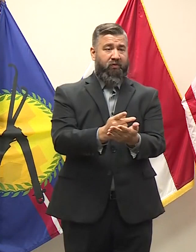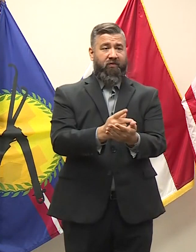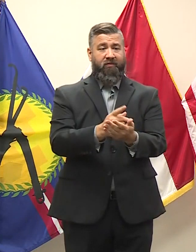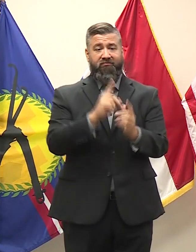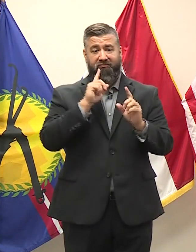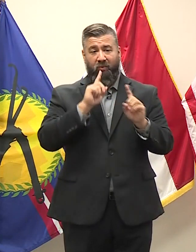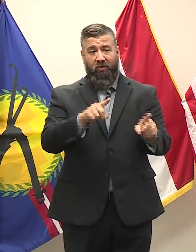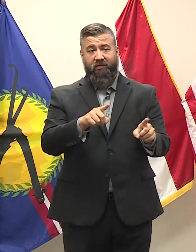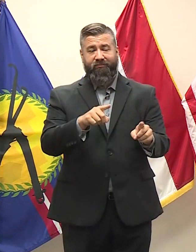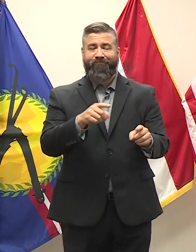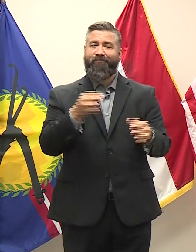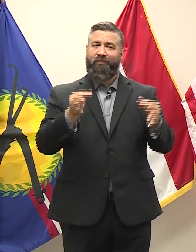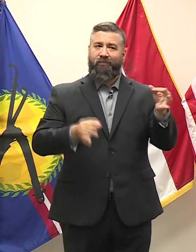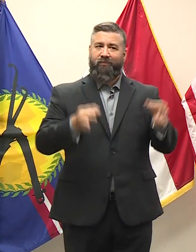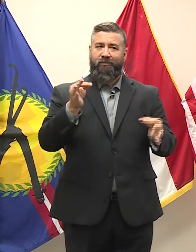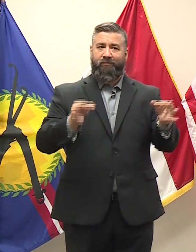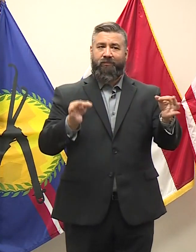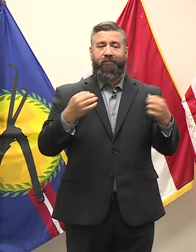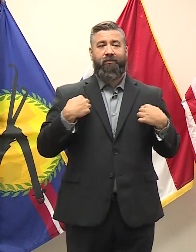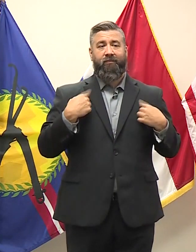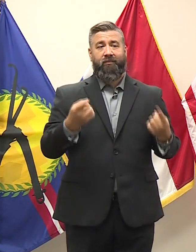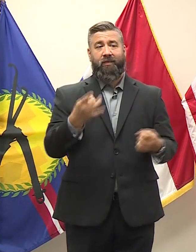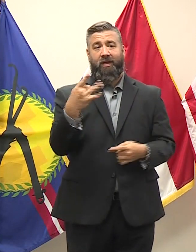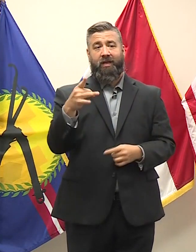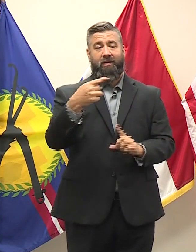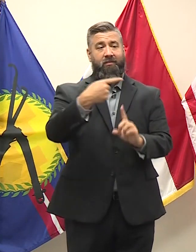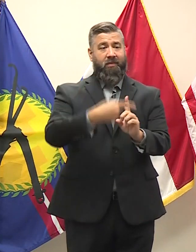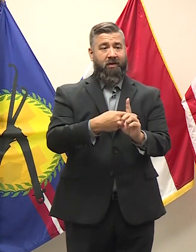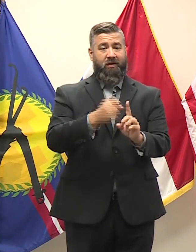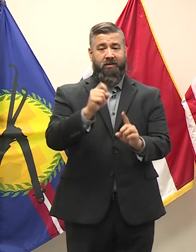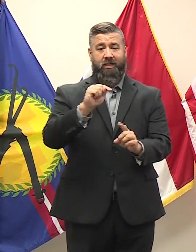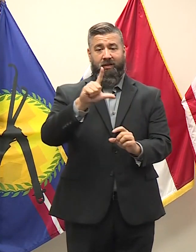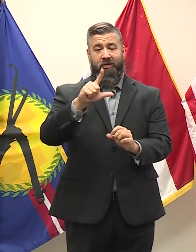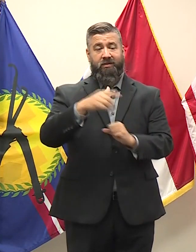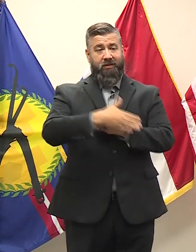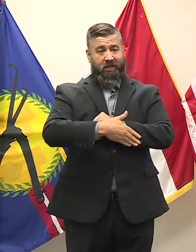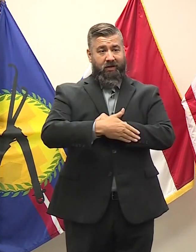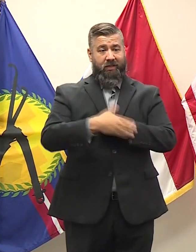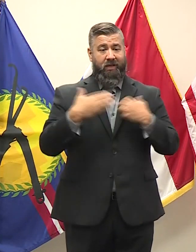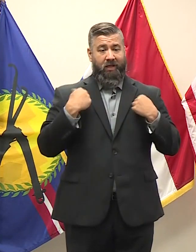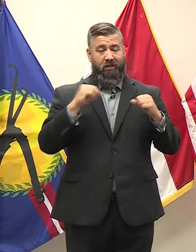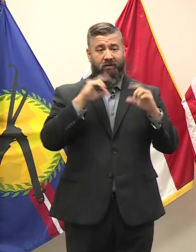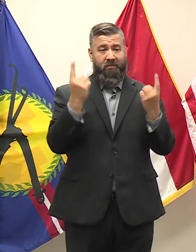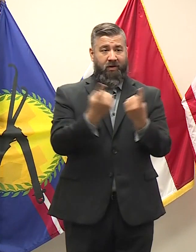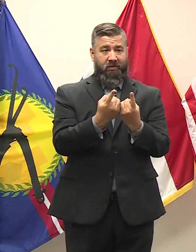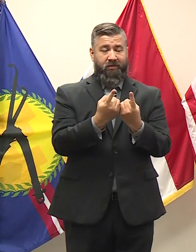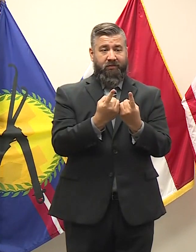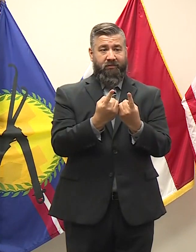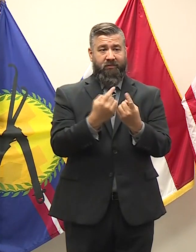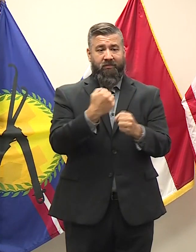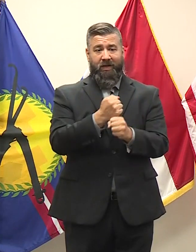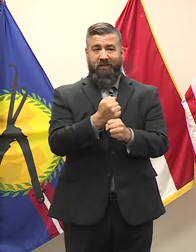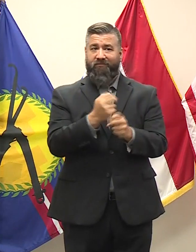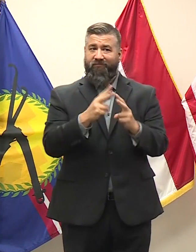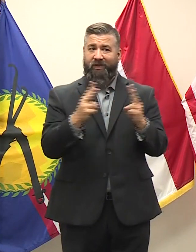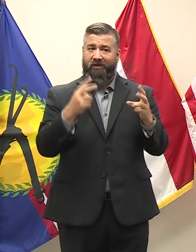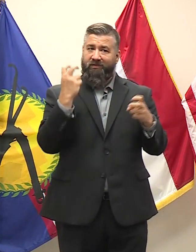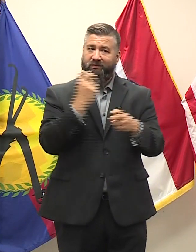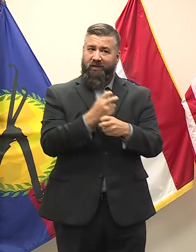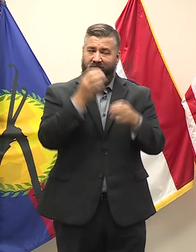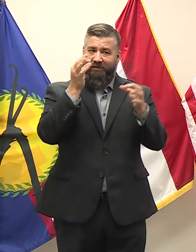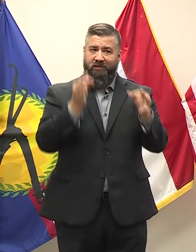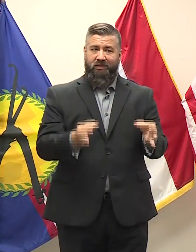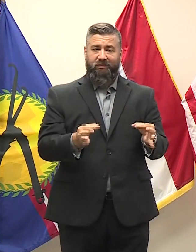18 months, St. Louis County Department of Public Health, along with other health leaders in our region, have made some very difficult decisions,